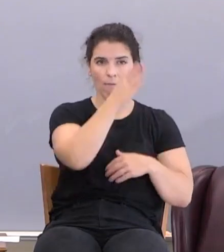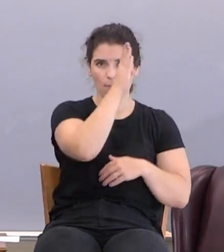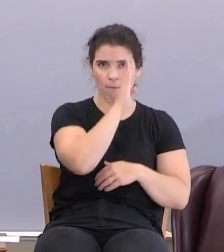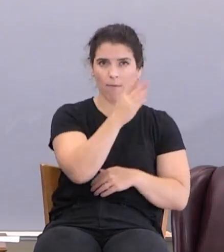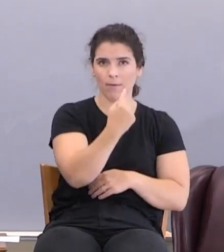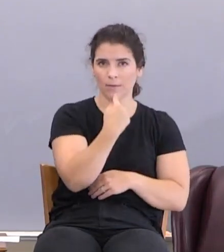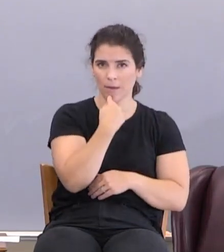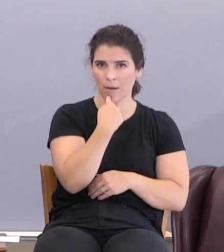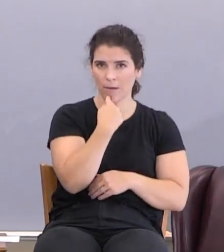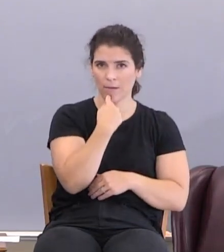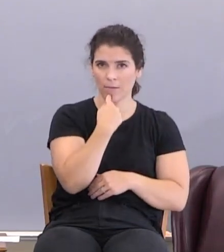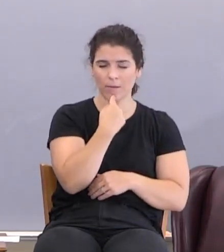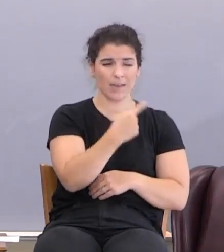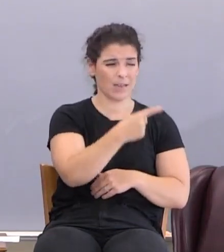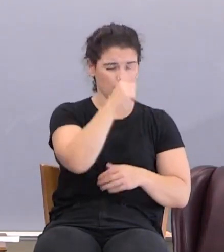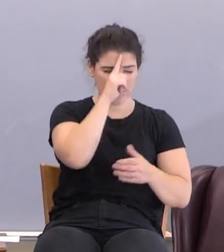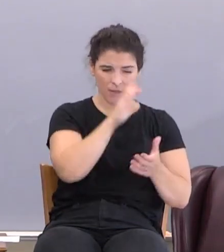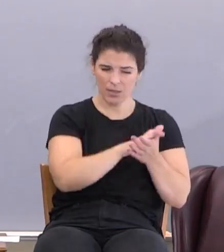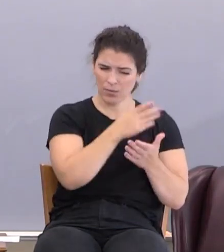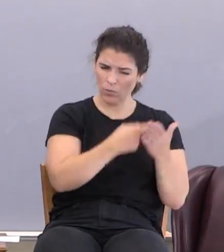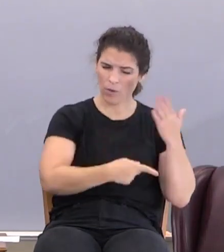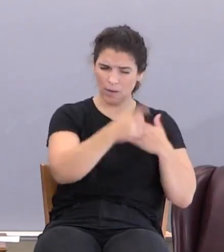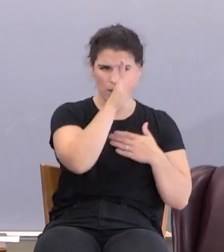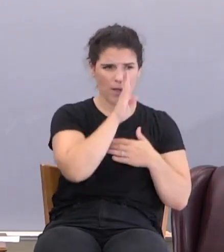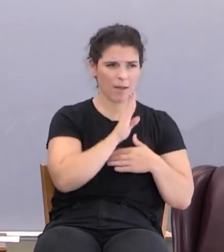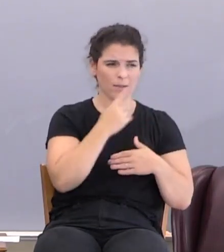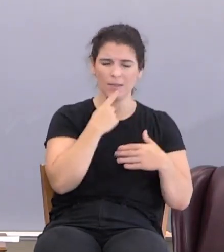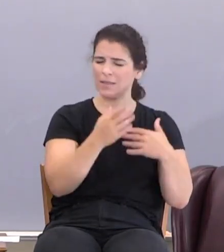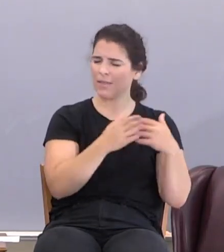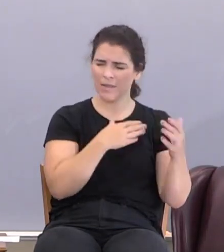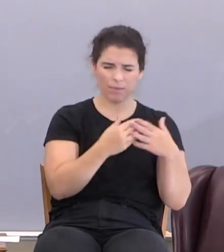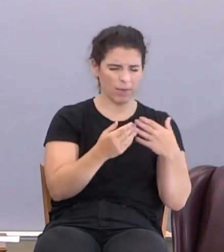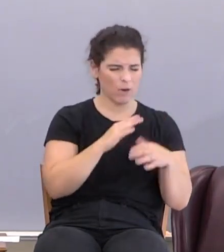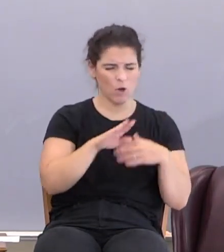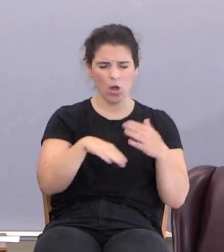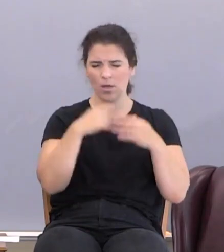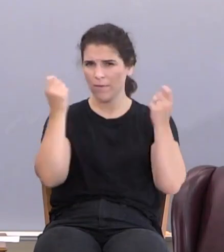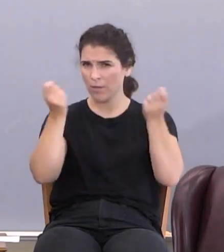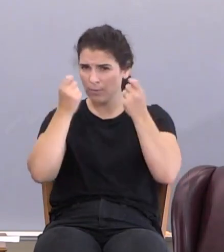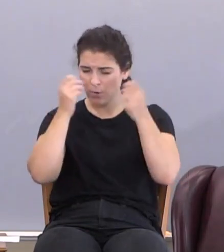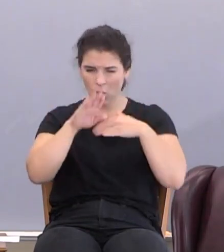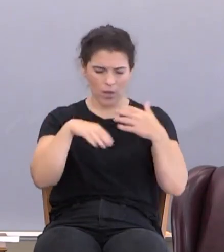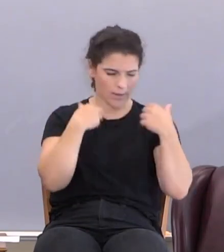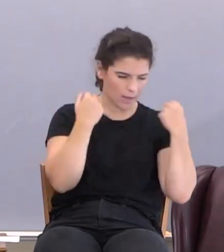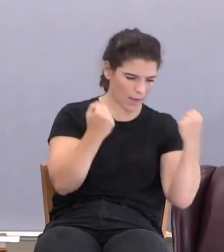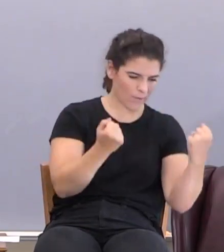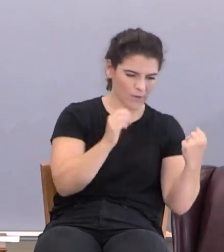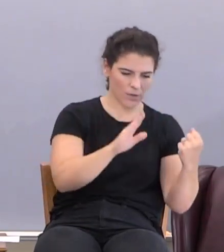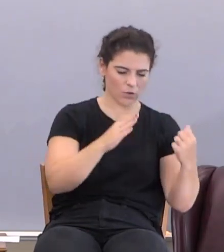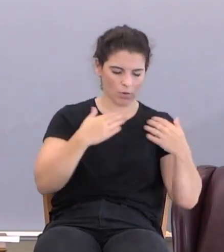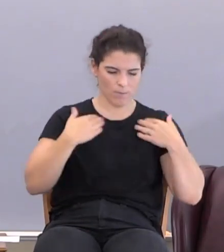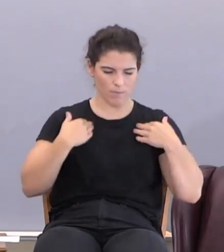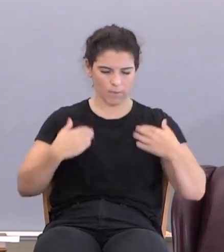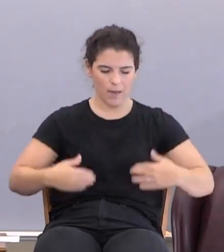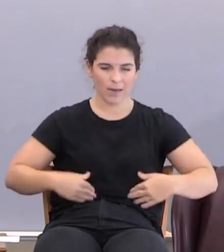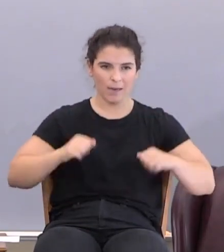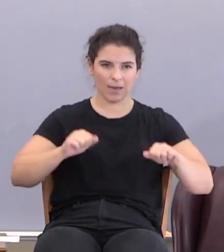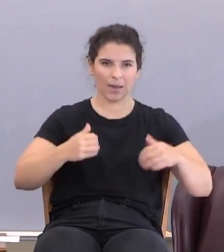God said in spite of all of the pomp, all of the ceremony, all of the confidence that your flesh can have in what you do.